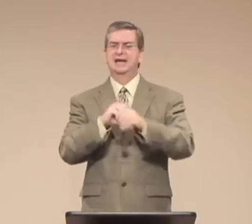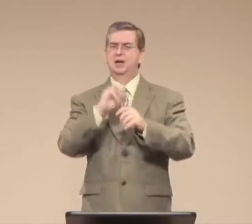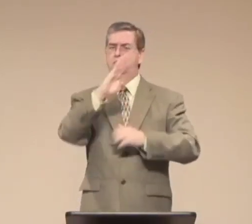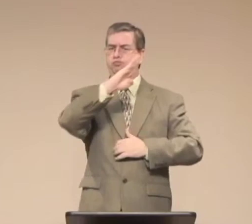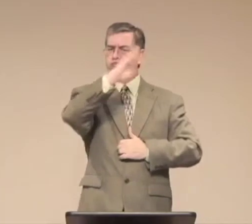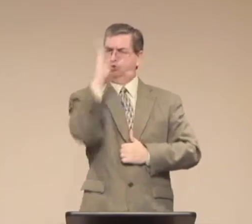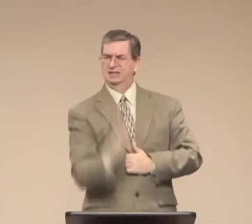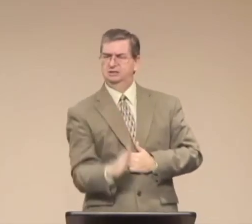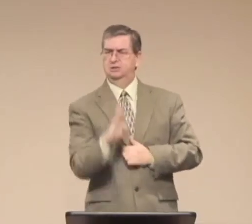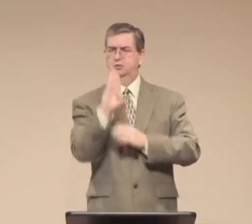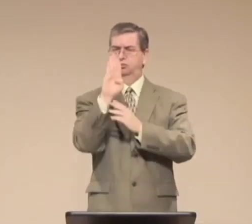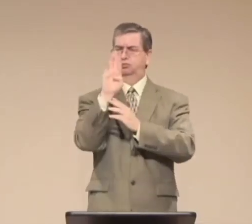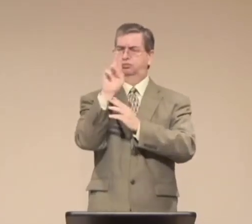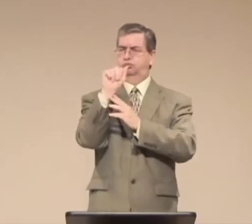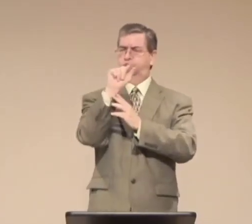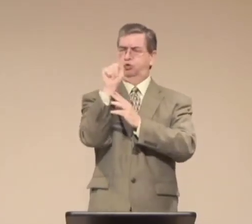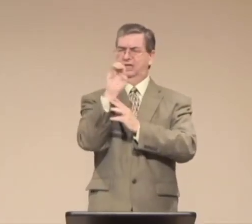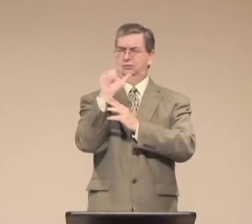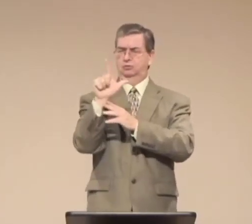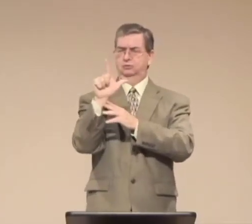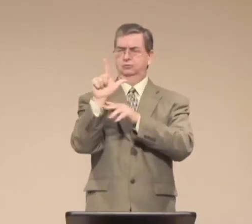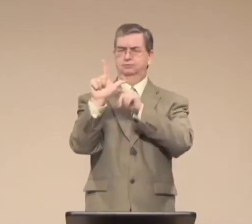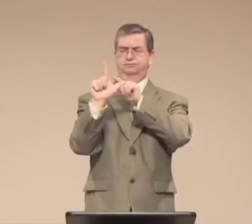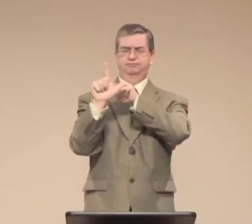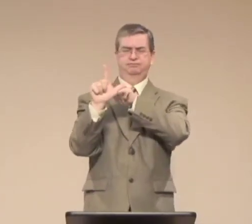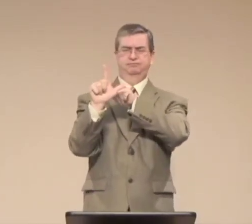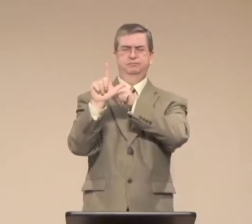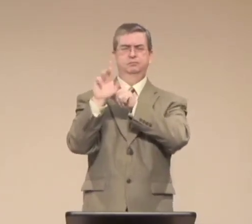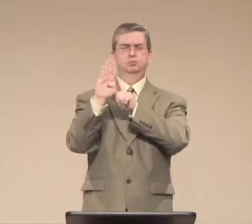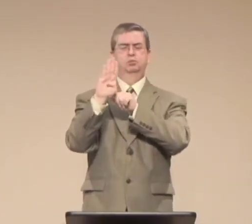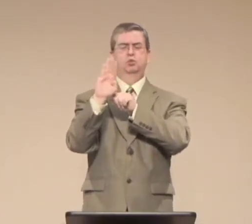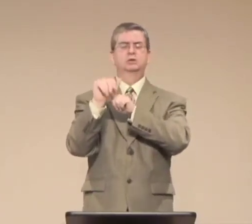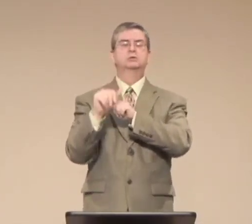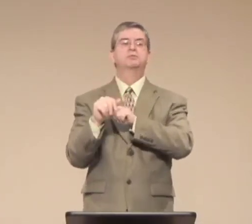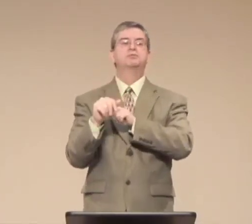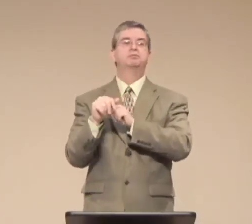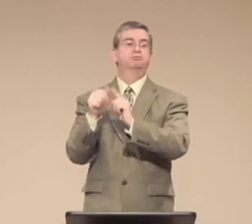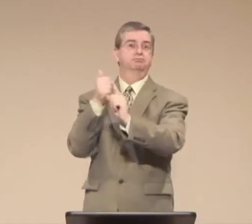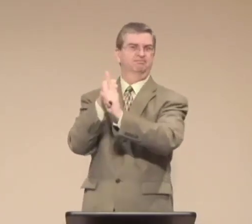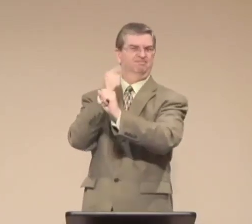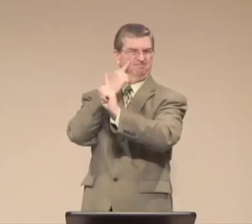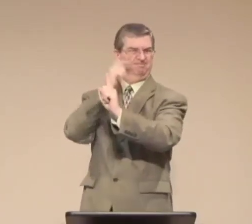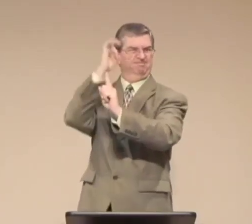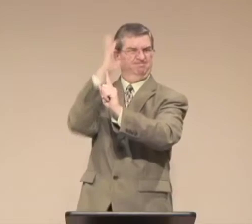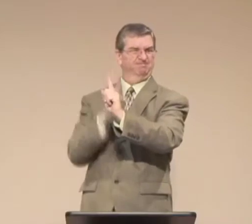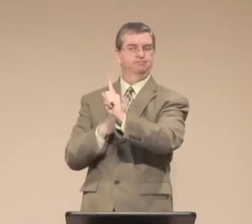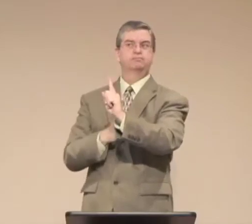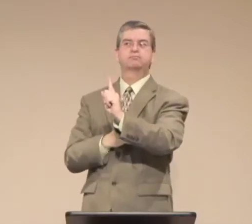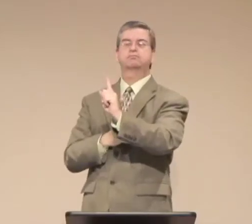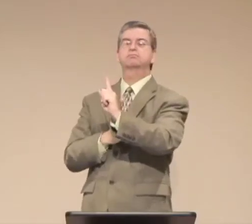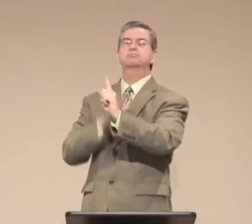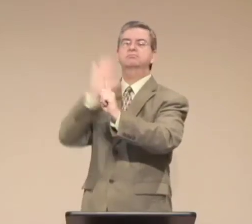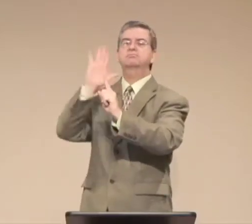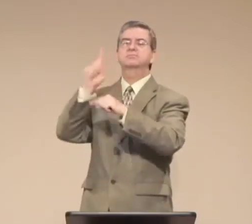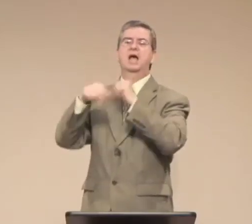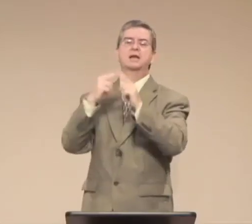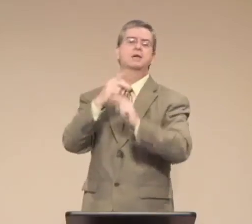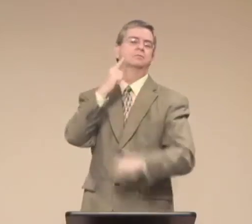a friend of mine in Brazil who's a deaf pastor.